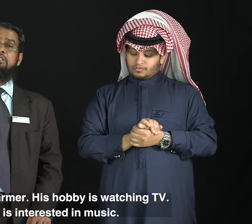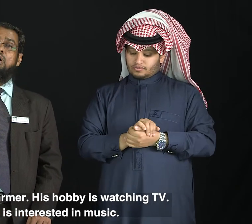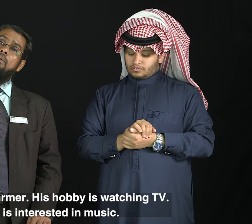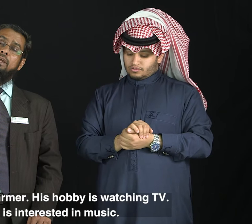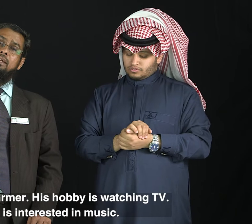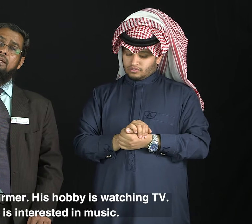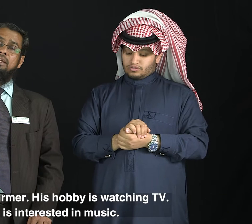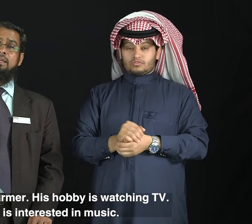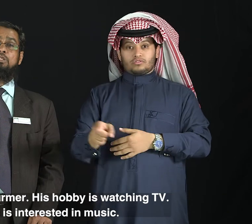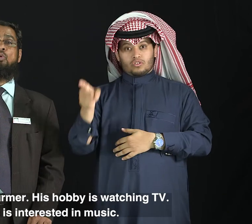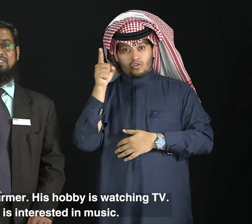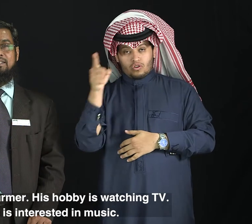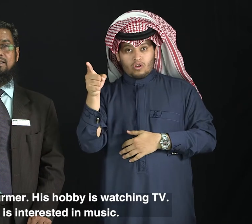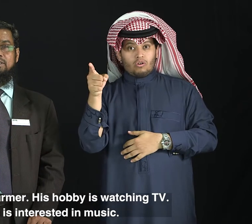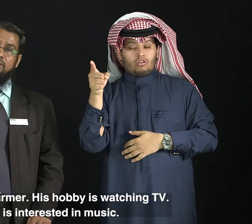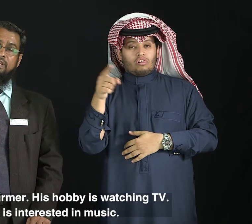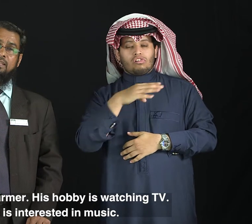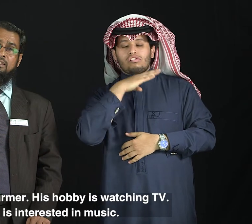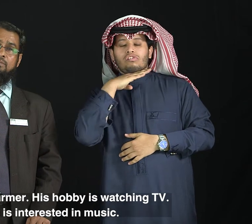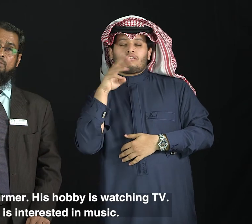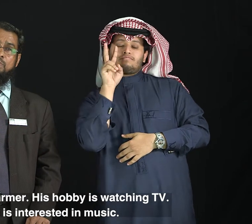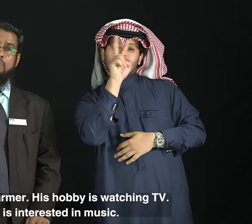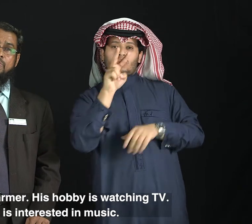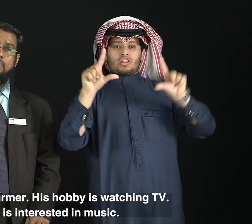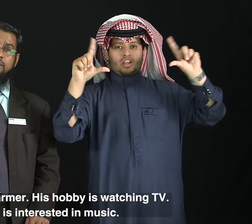His hobby is watching TV.